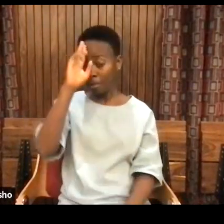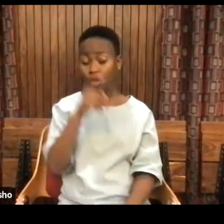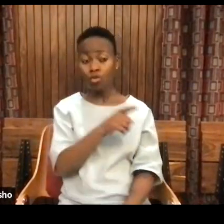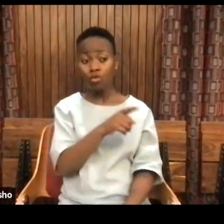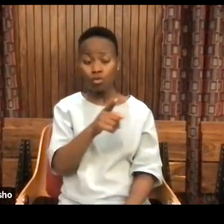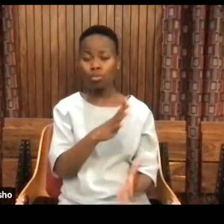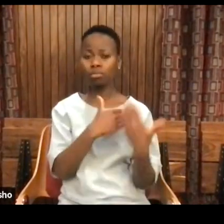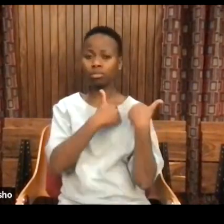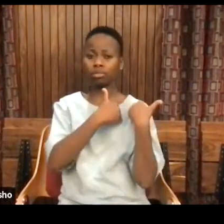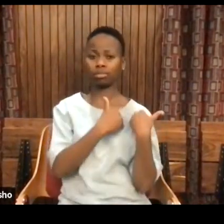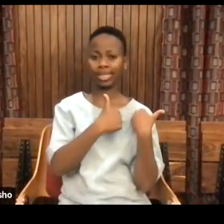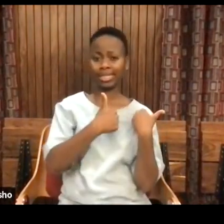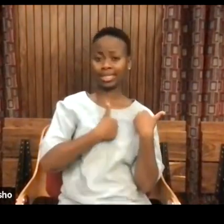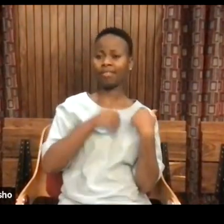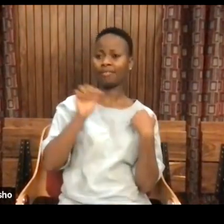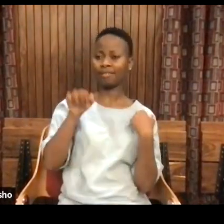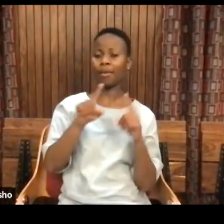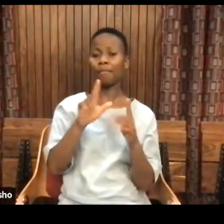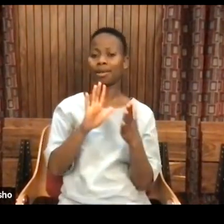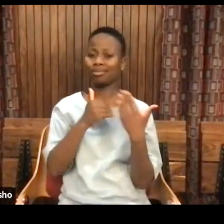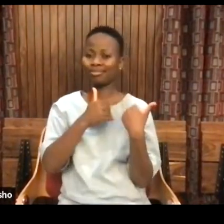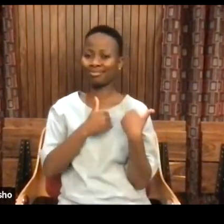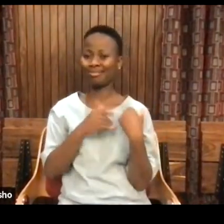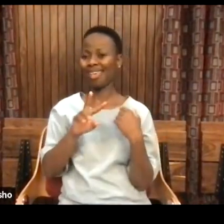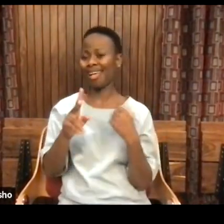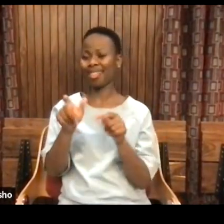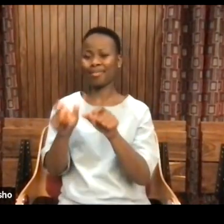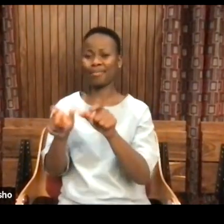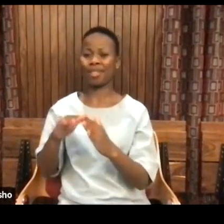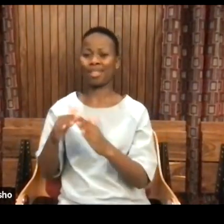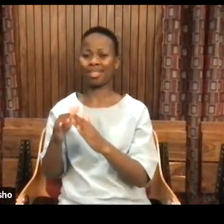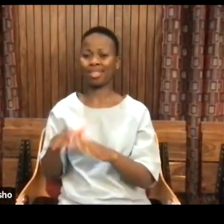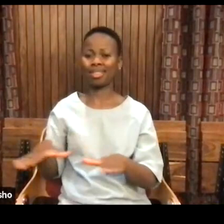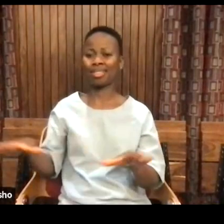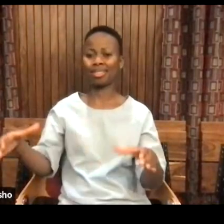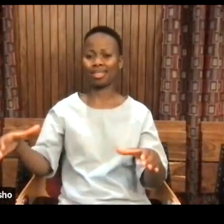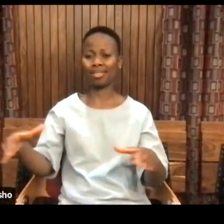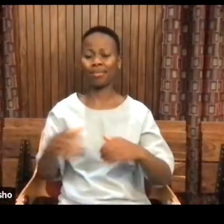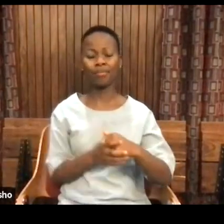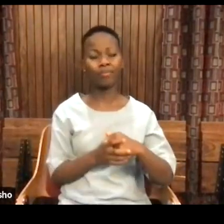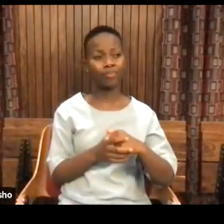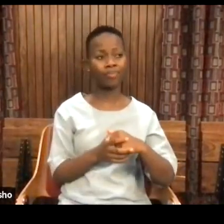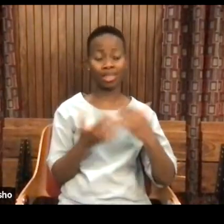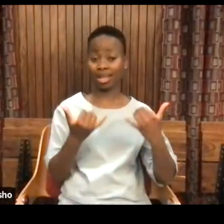And so I come now to the last one. And to spell out the last one,